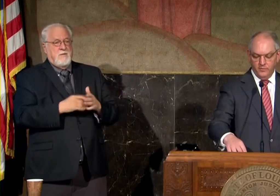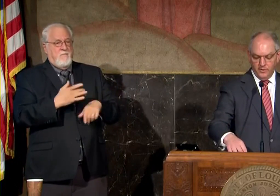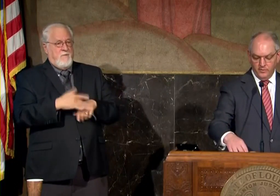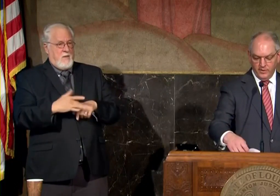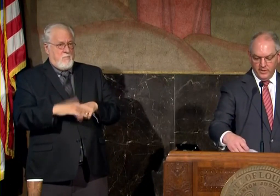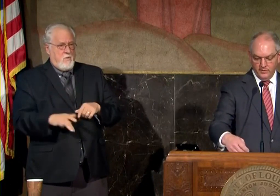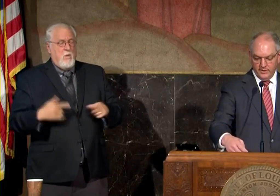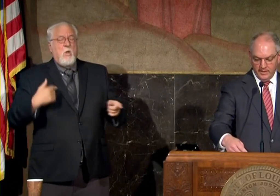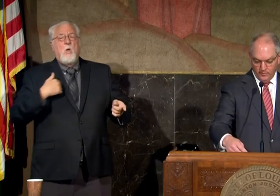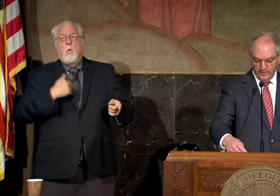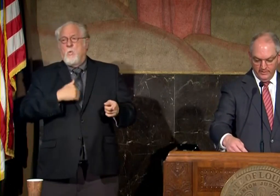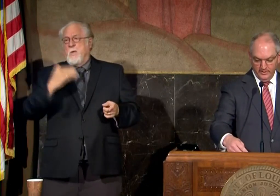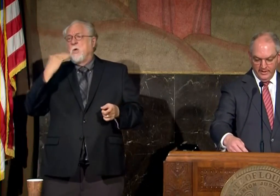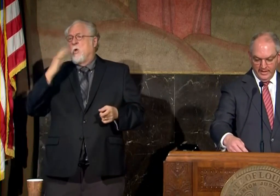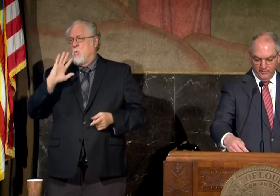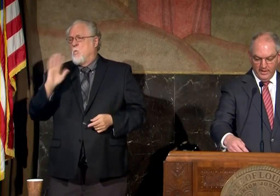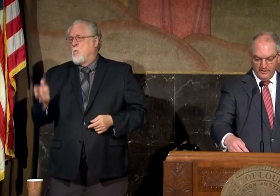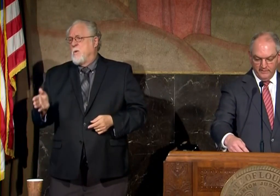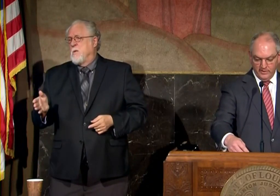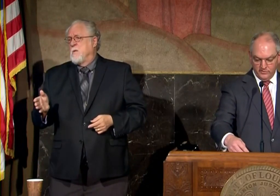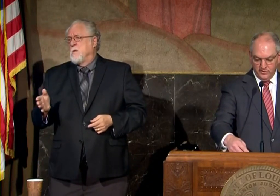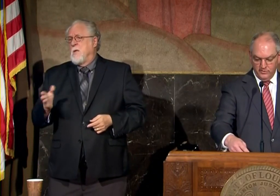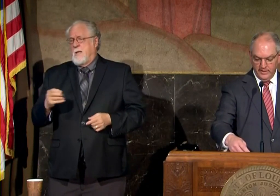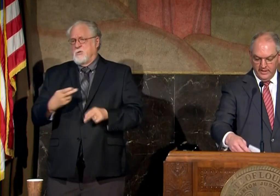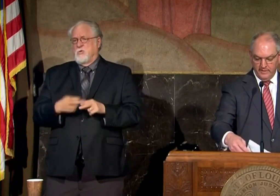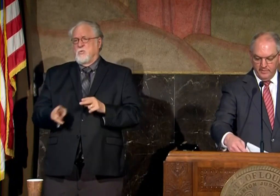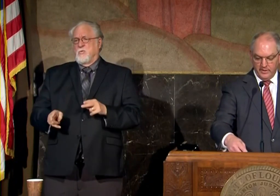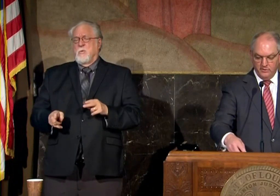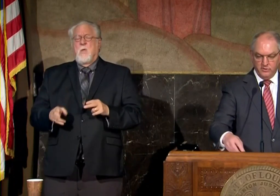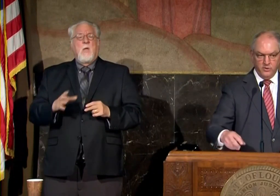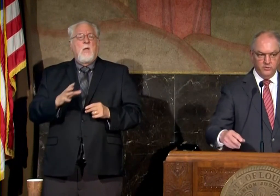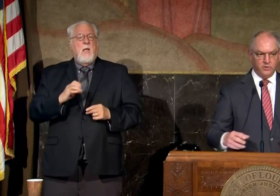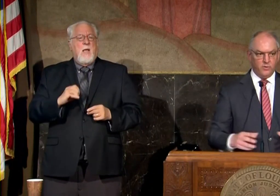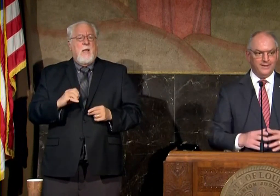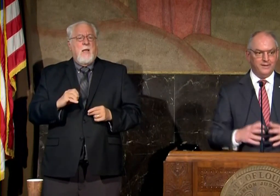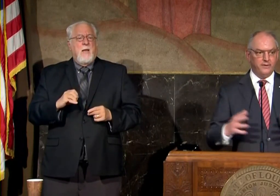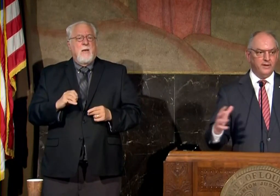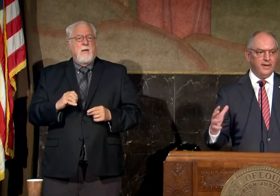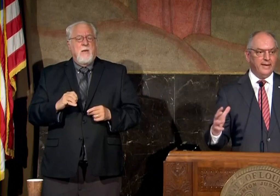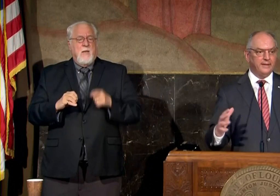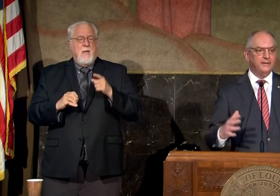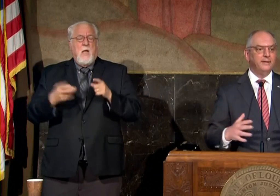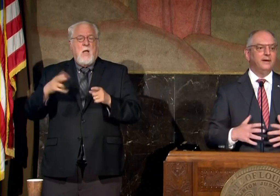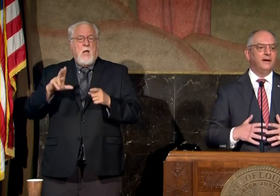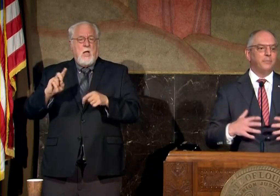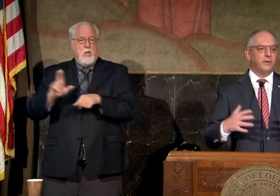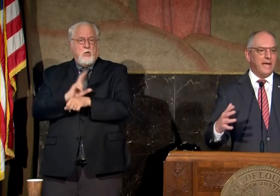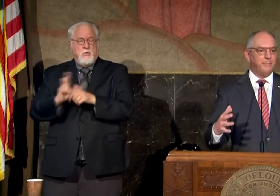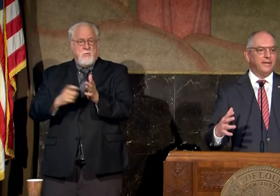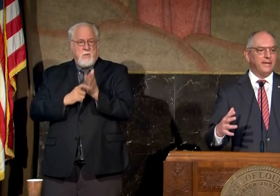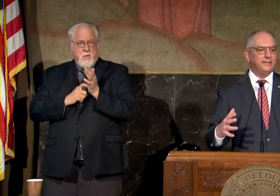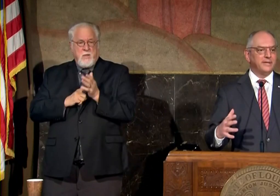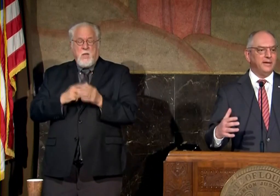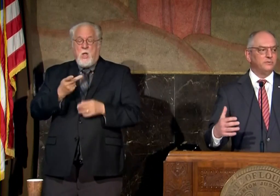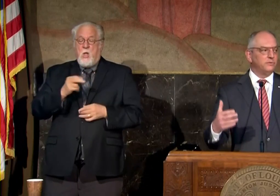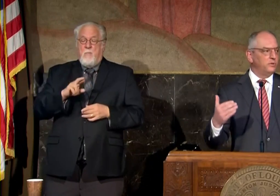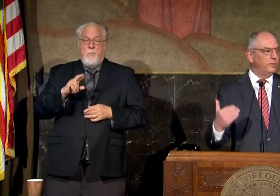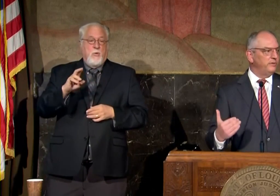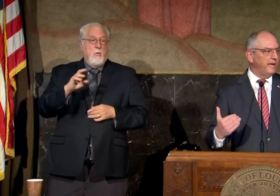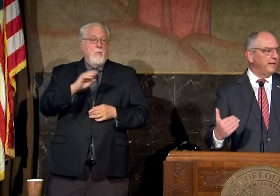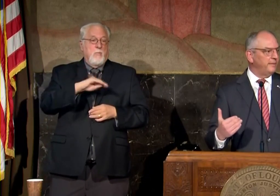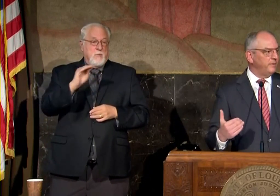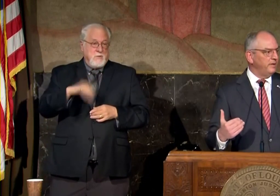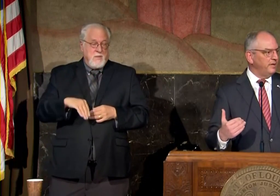uh we we know that they will and relatively soon and because they're using criteria like uh per capita case counts